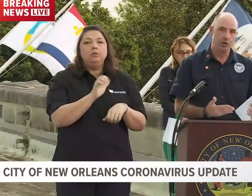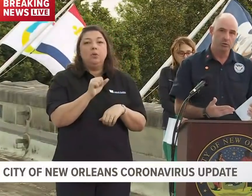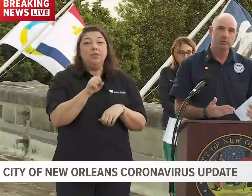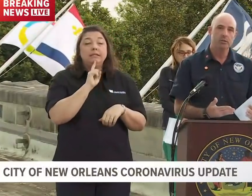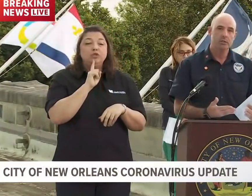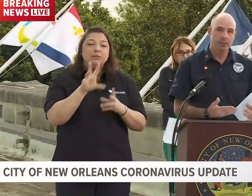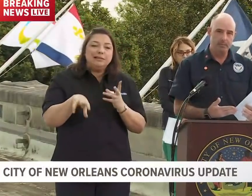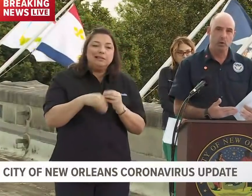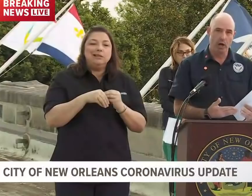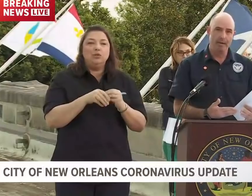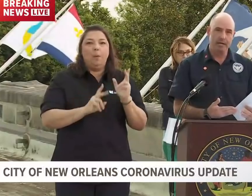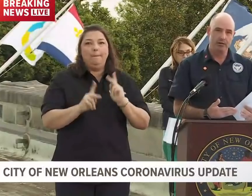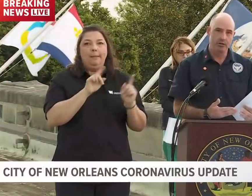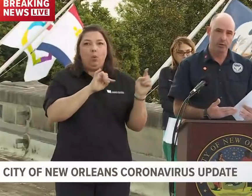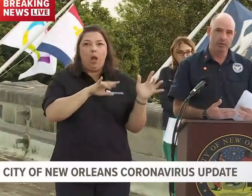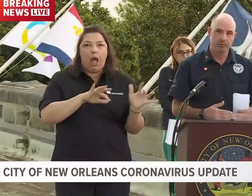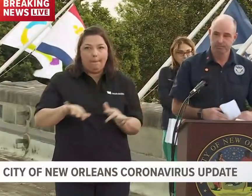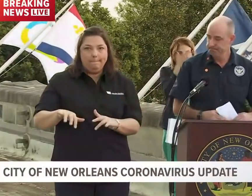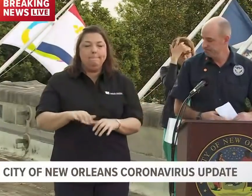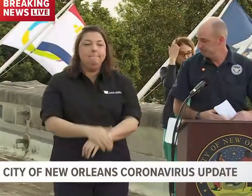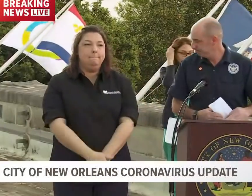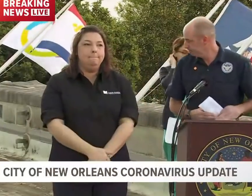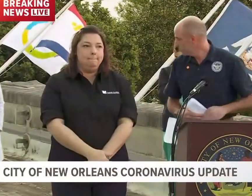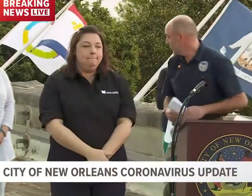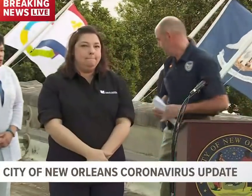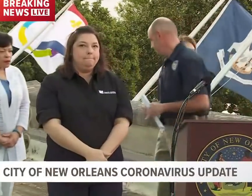additional people coming here to do this.